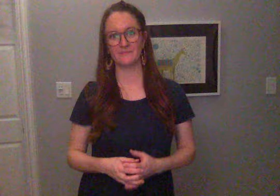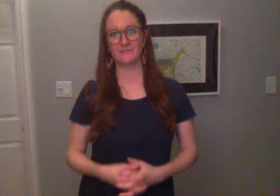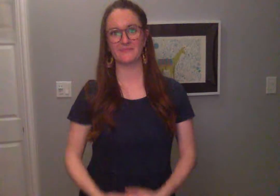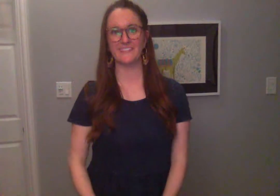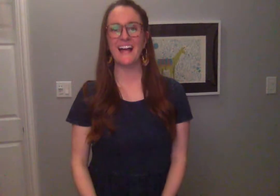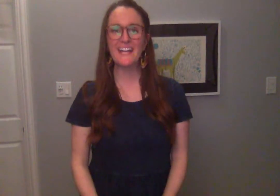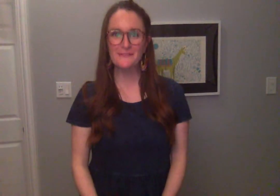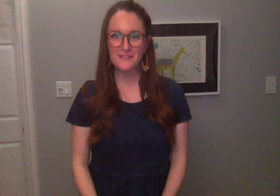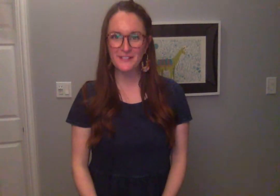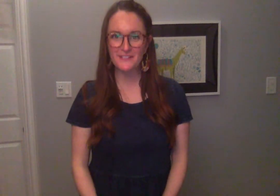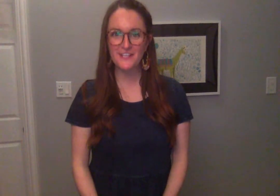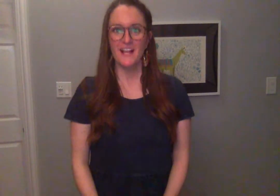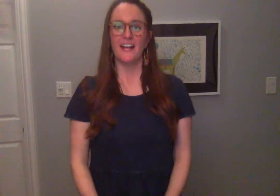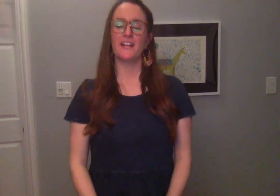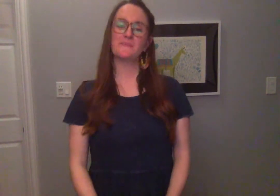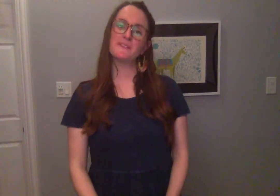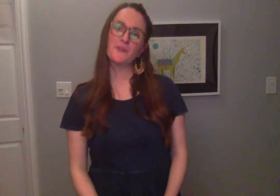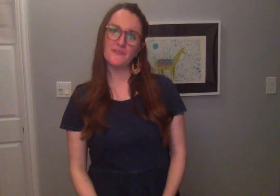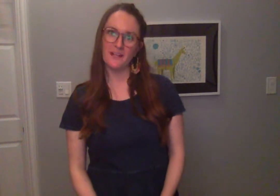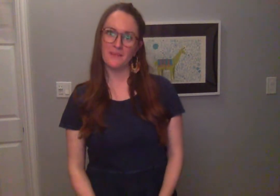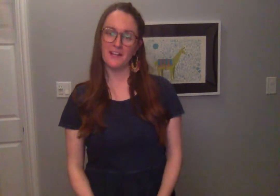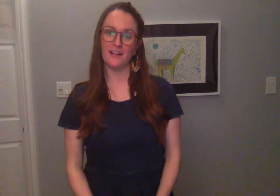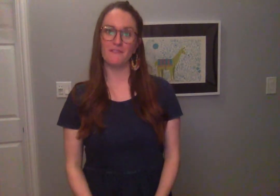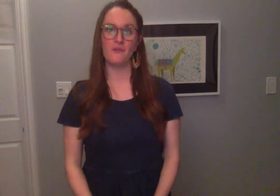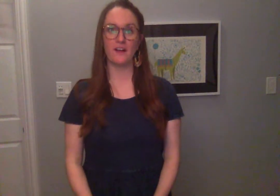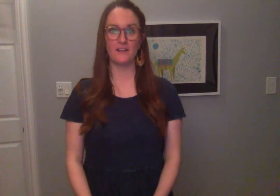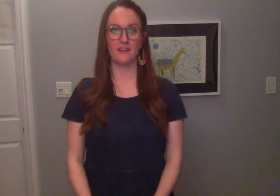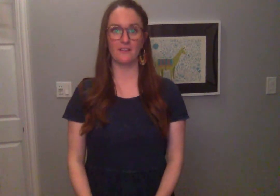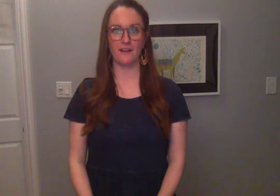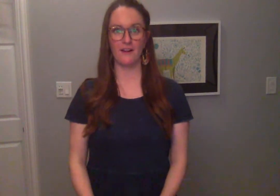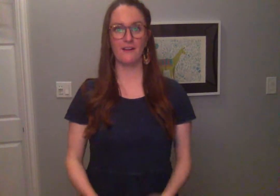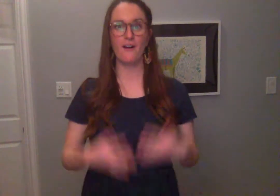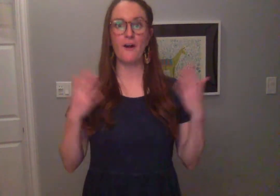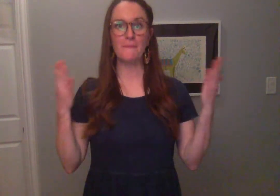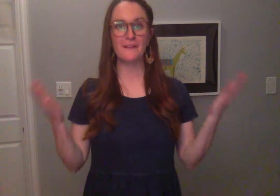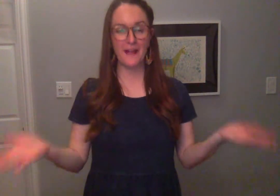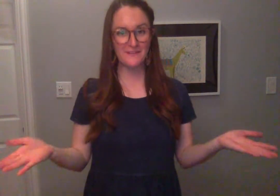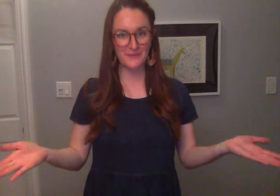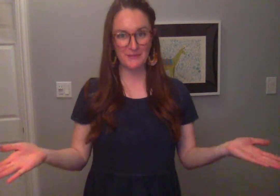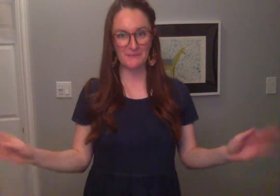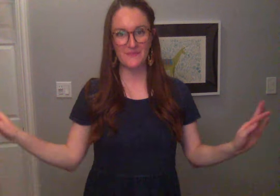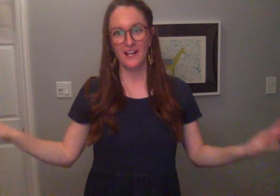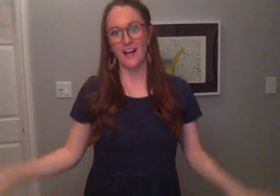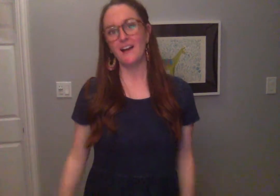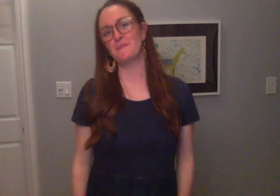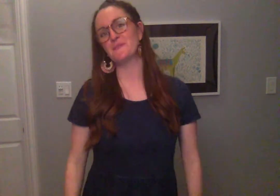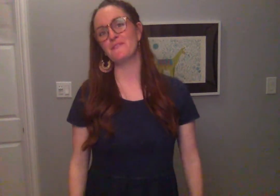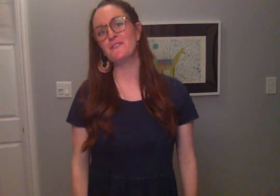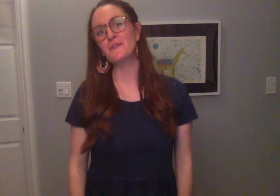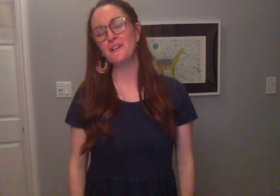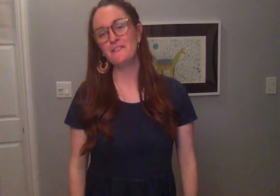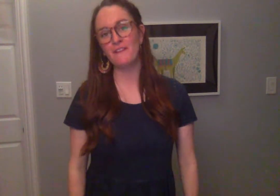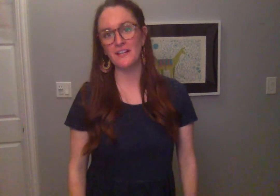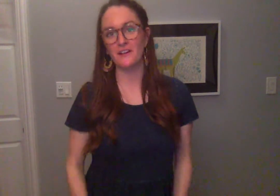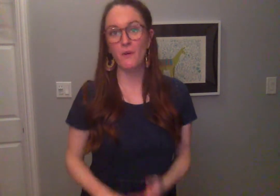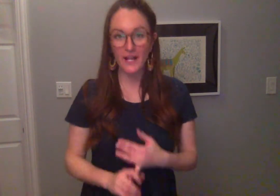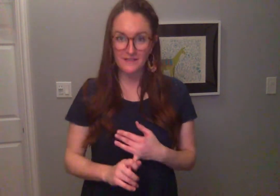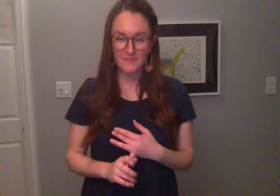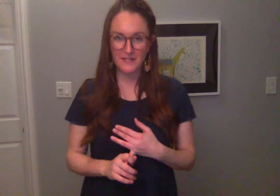Hi Kipsters! It's Miss Gross. I'm here for another Calm Classroom. So if you could find a quiet space